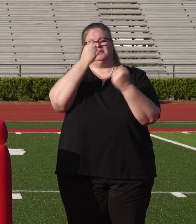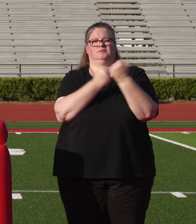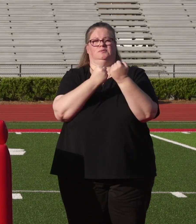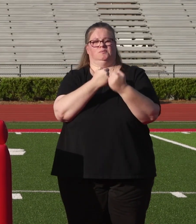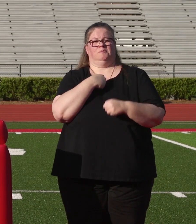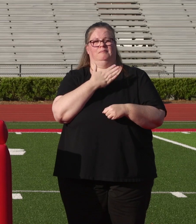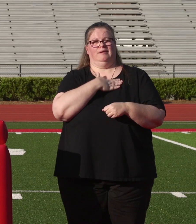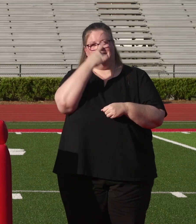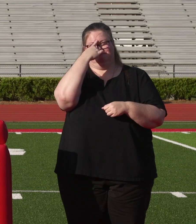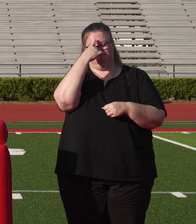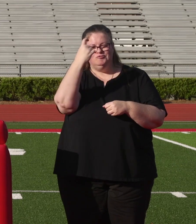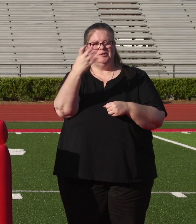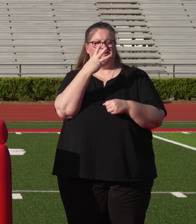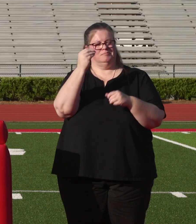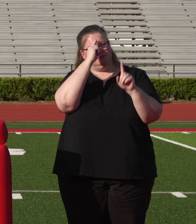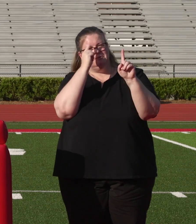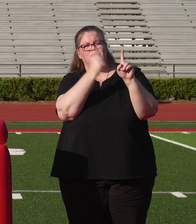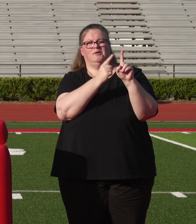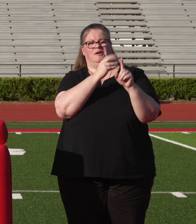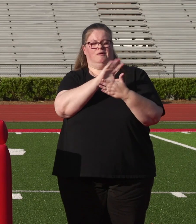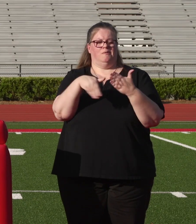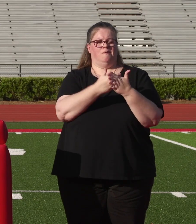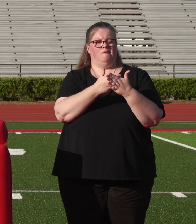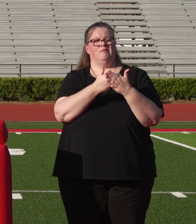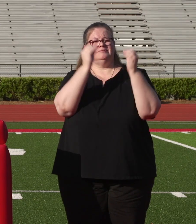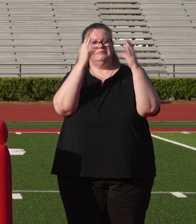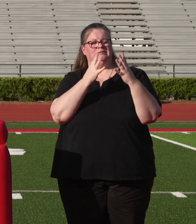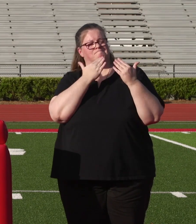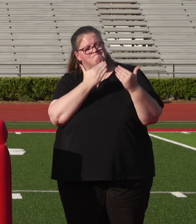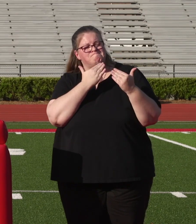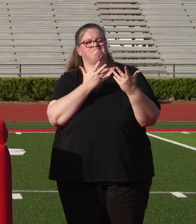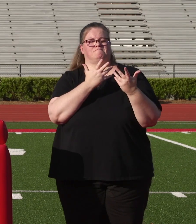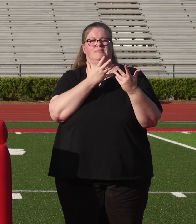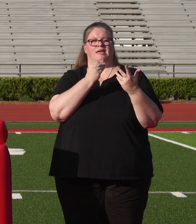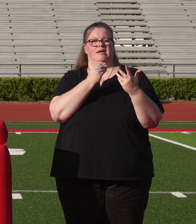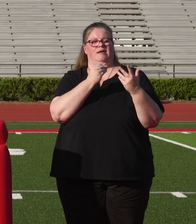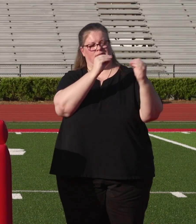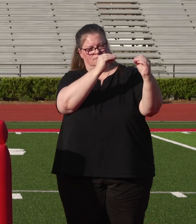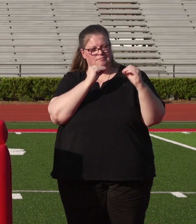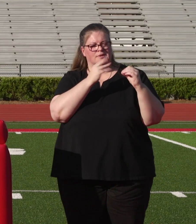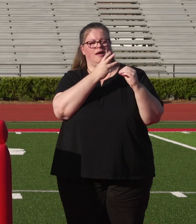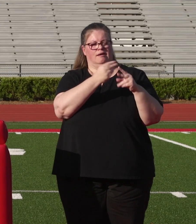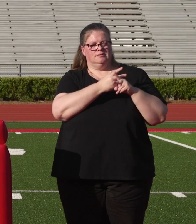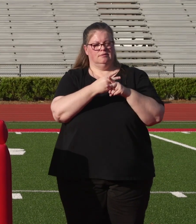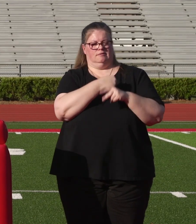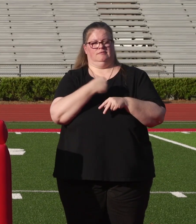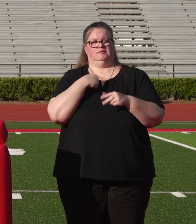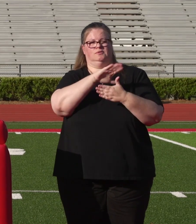me and my crazy dreams and goals. Thank you to all of the teachers who took care of us and taught us for four whole years.